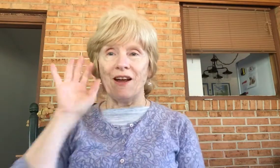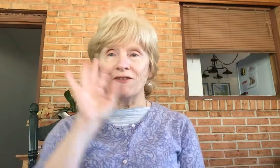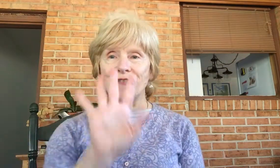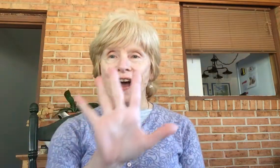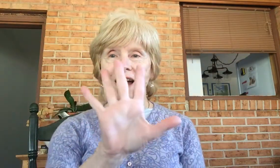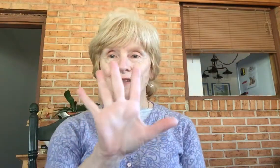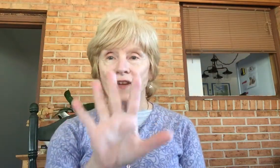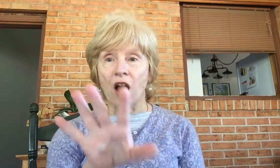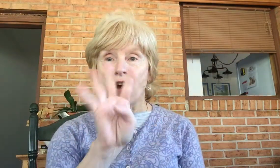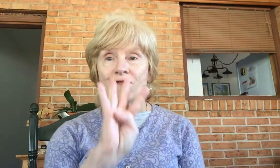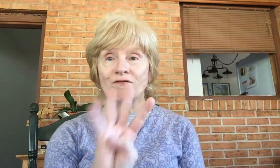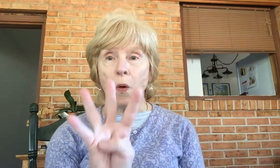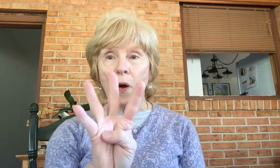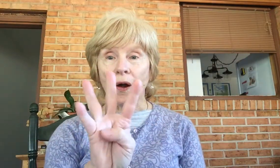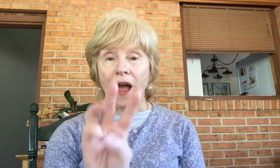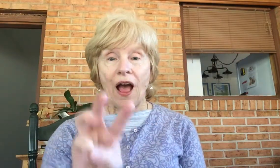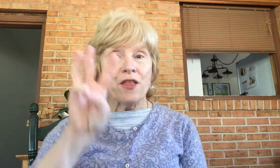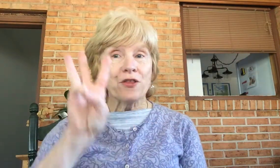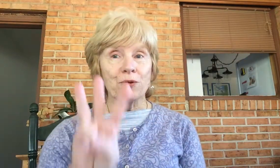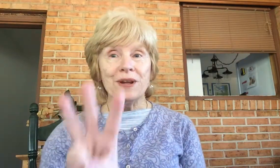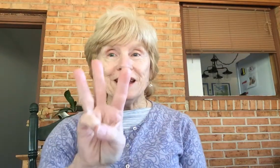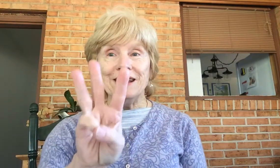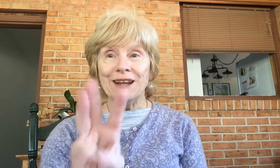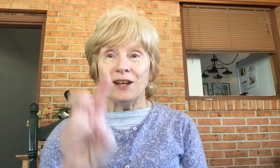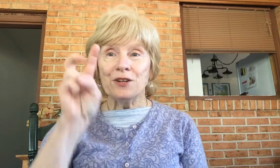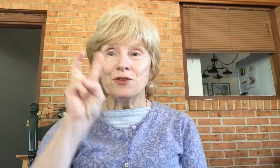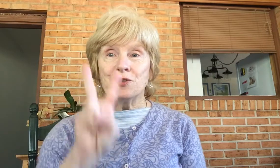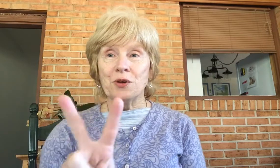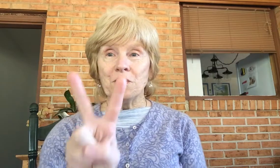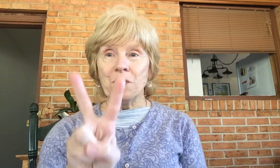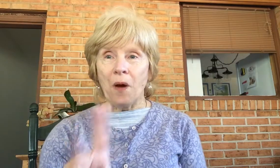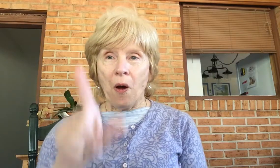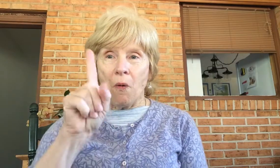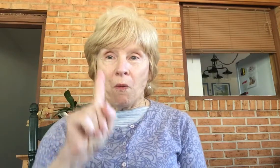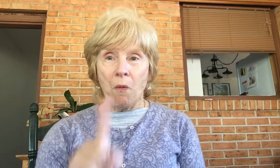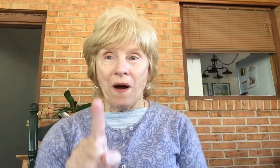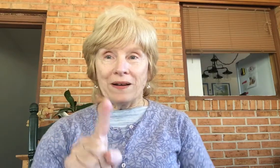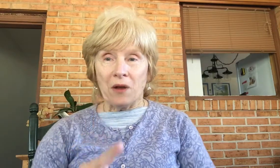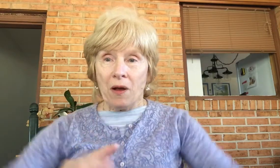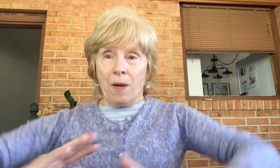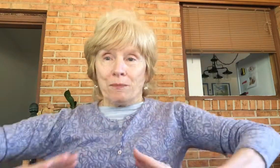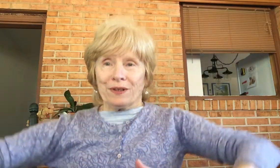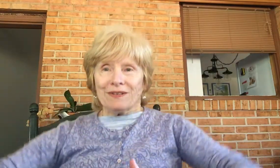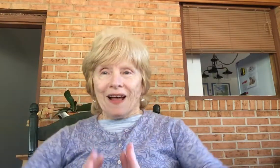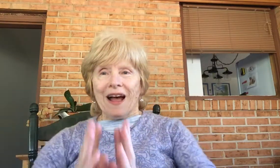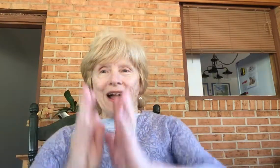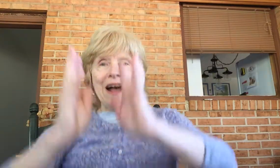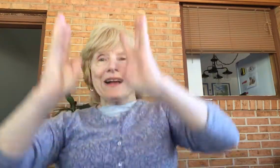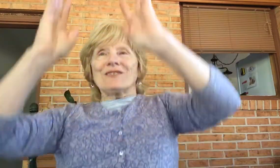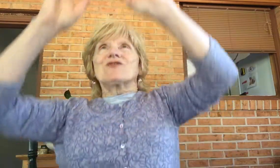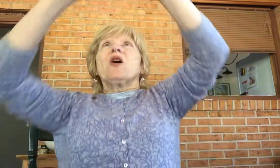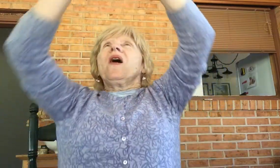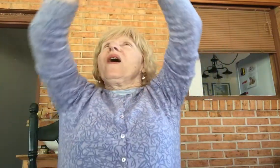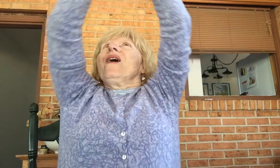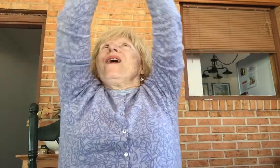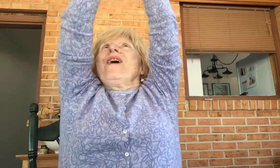five, four, three, two, one. Blast off!